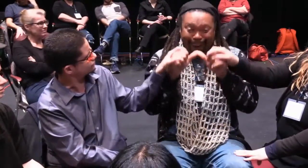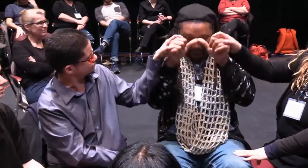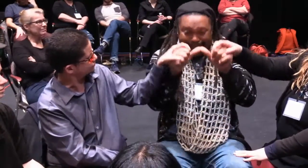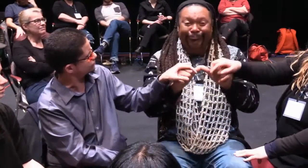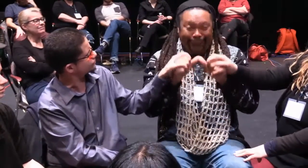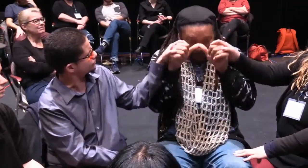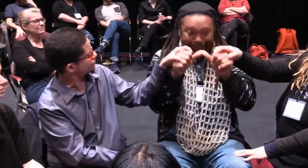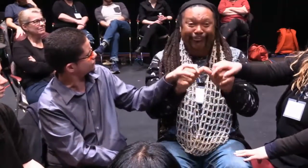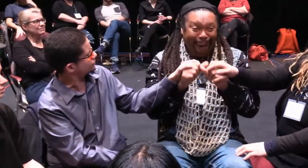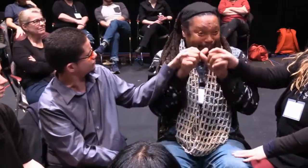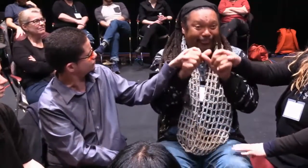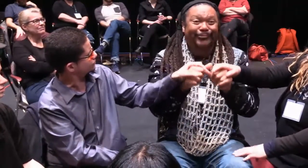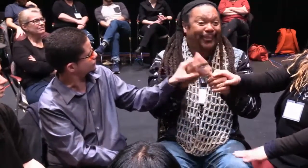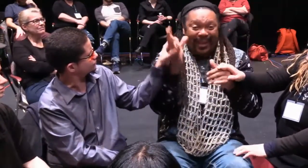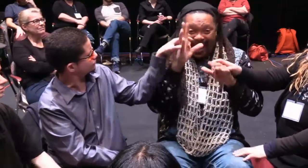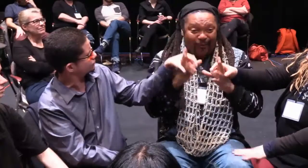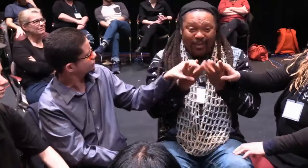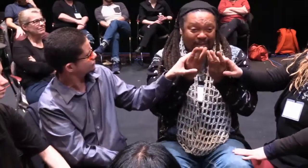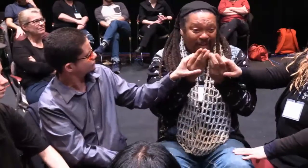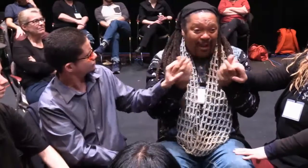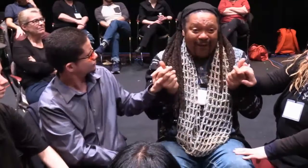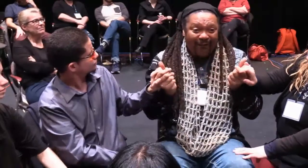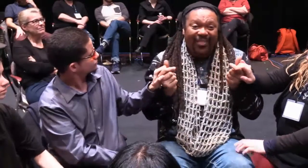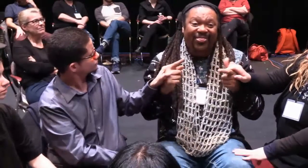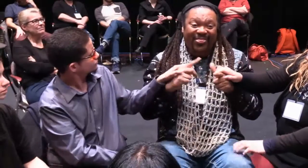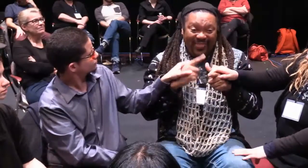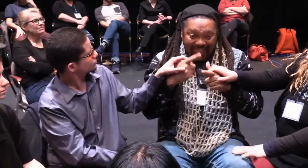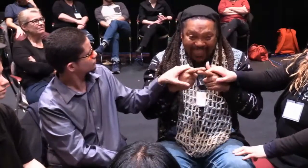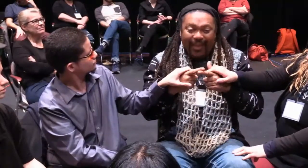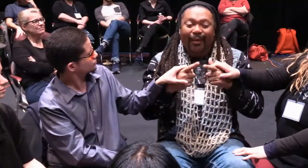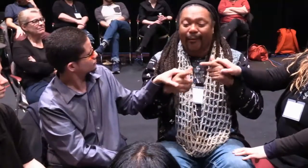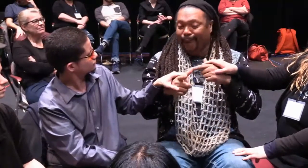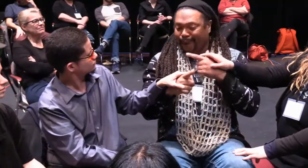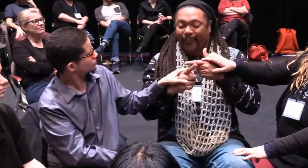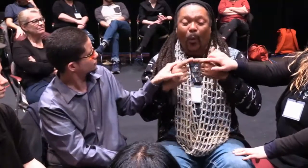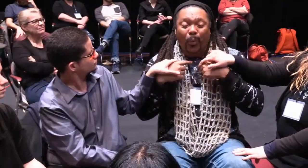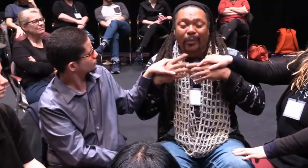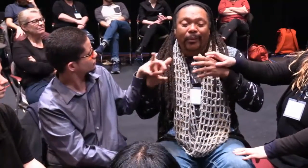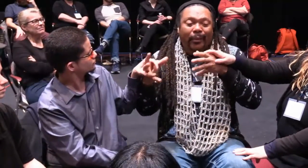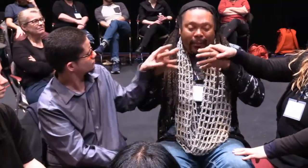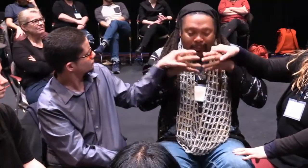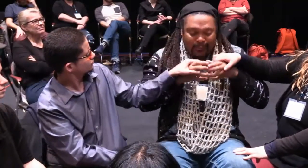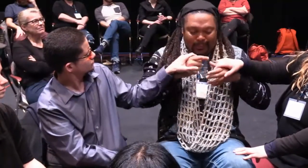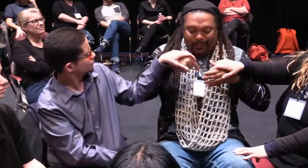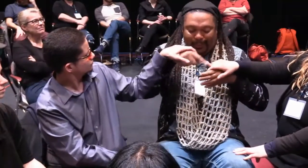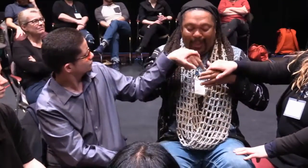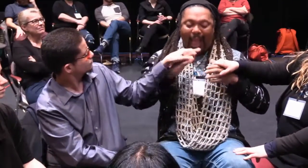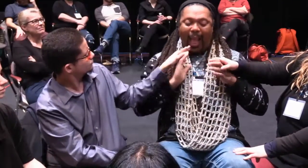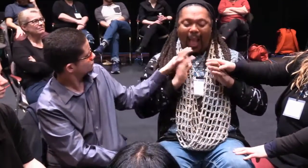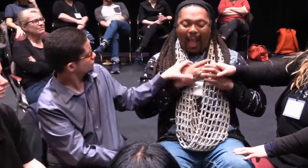avoid agitation, but we want to persist to be involved and connected, but that causes further division. So